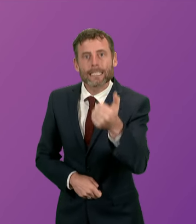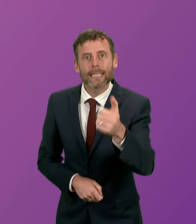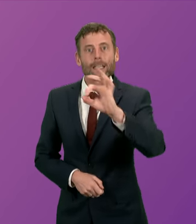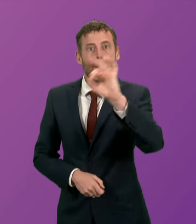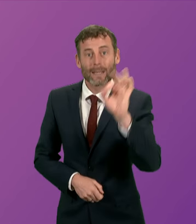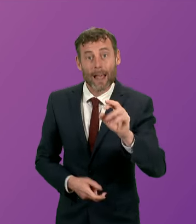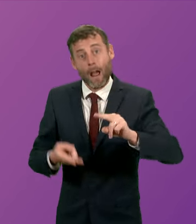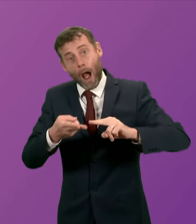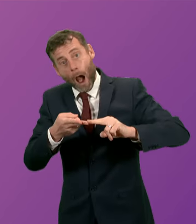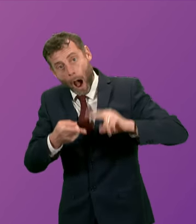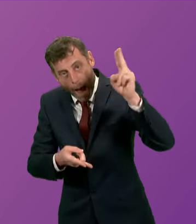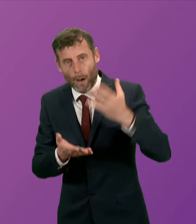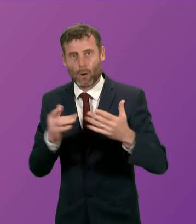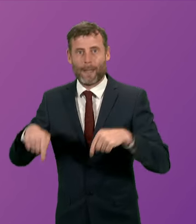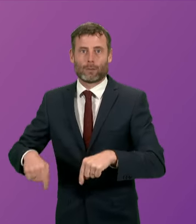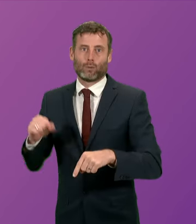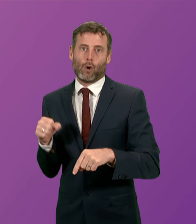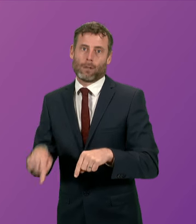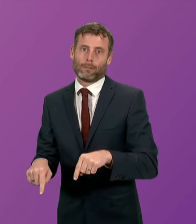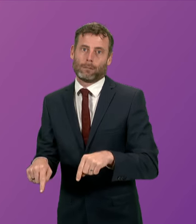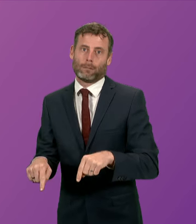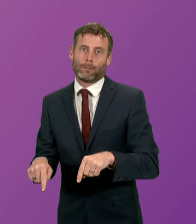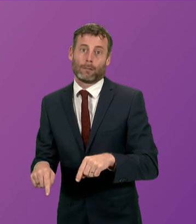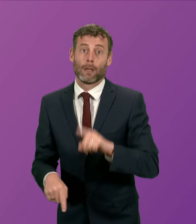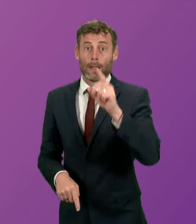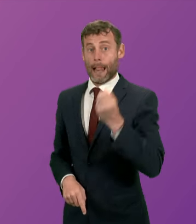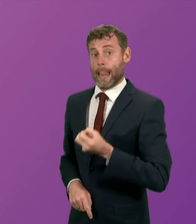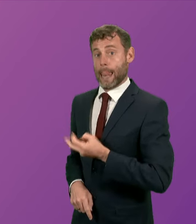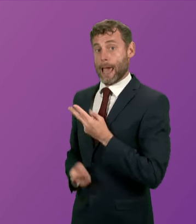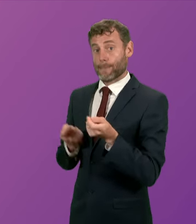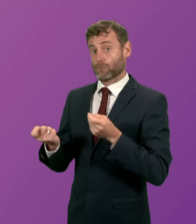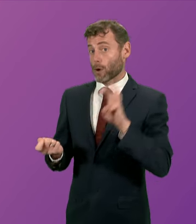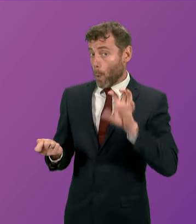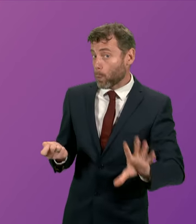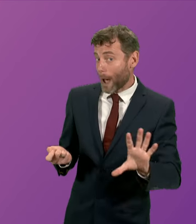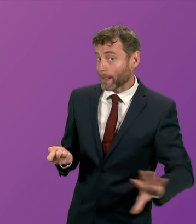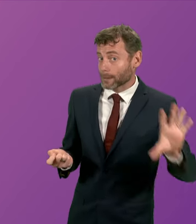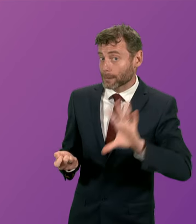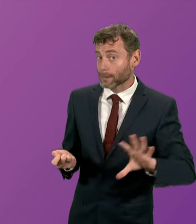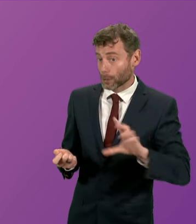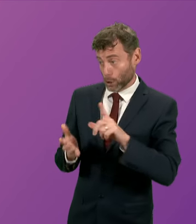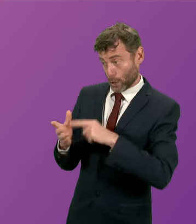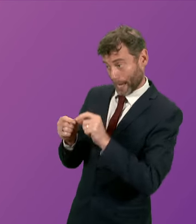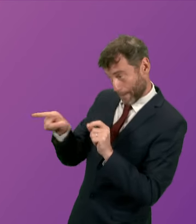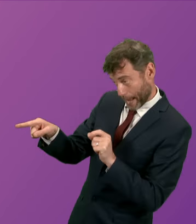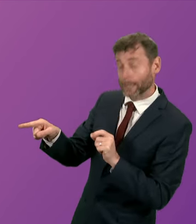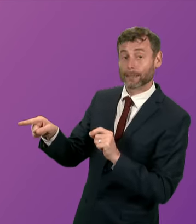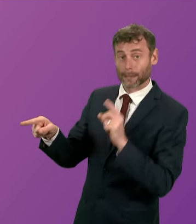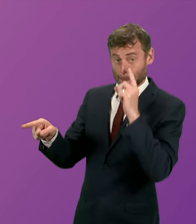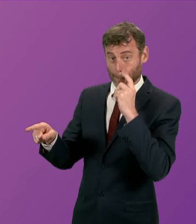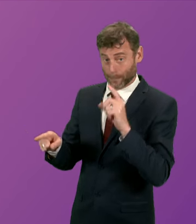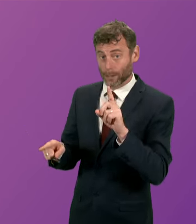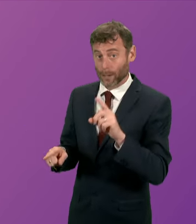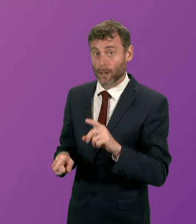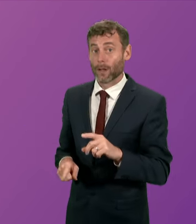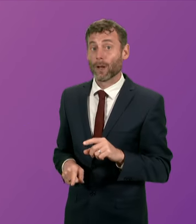higher than it is in Scotland. And in Labour-run Wales, Labour- oh, Jackie Bailey says, but it's the Tories. Well,